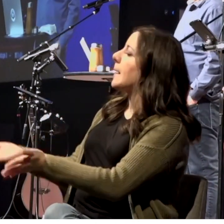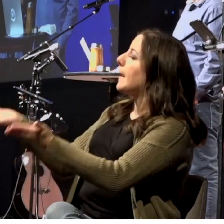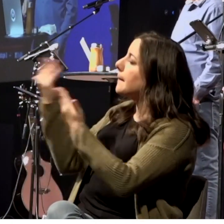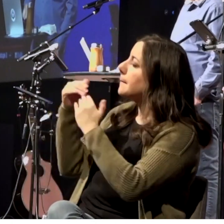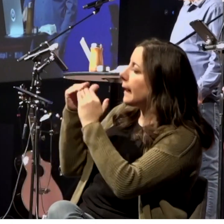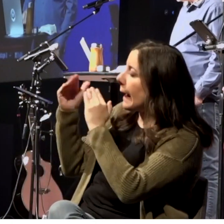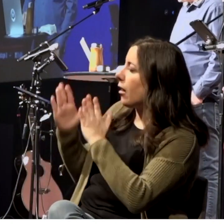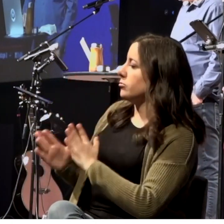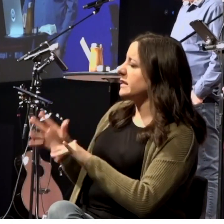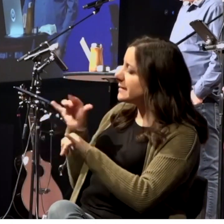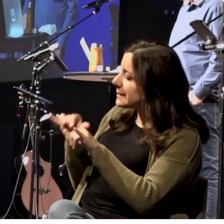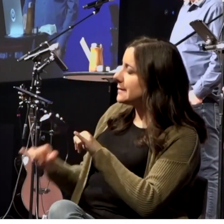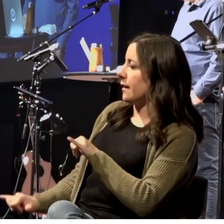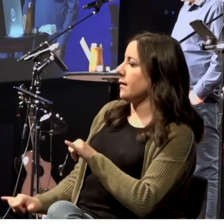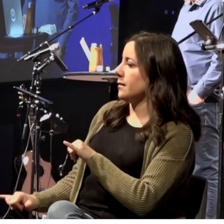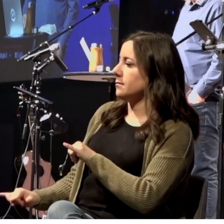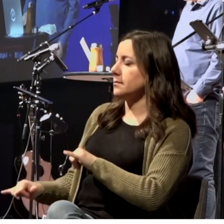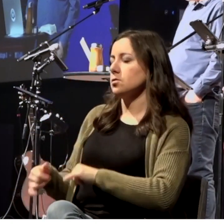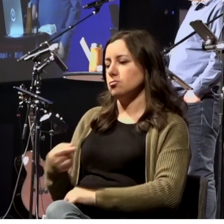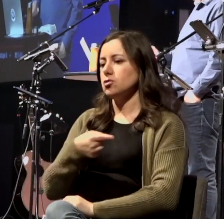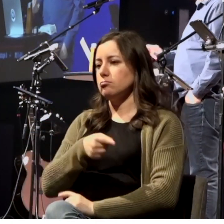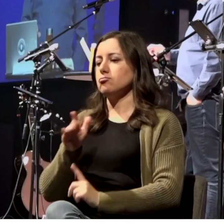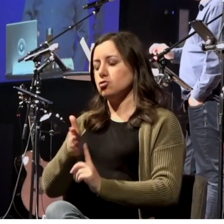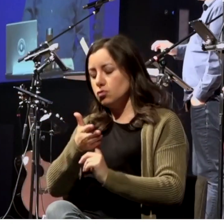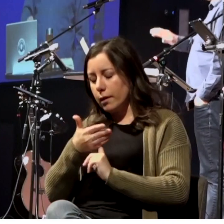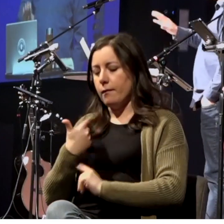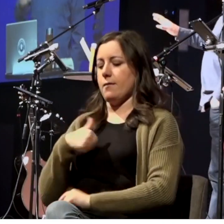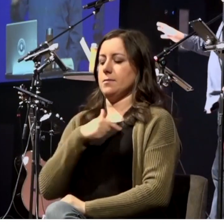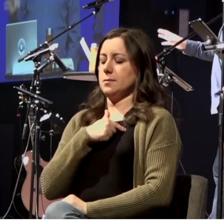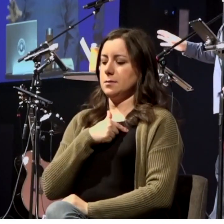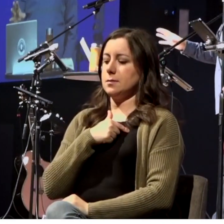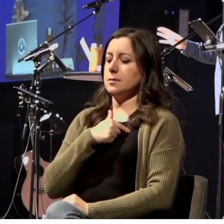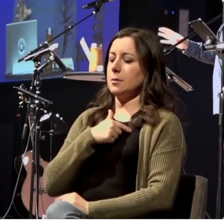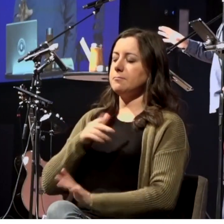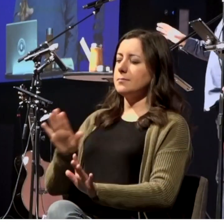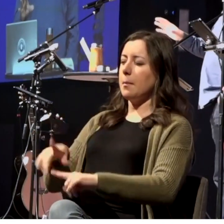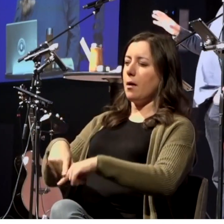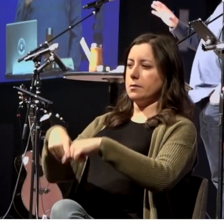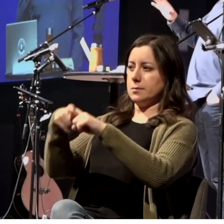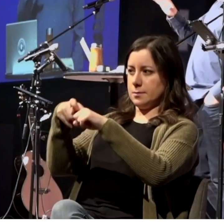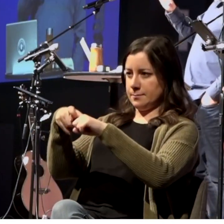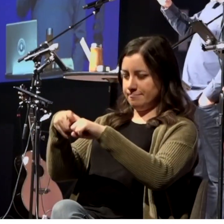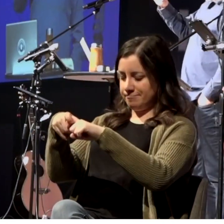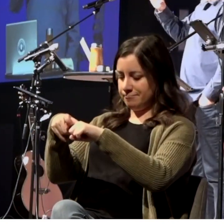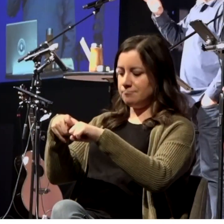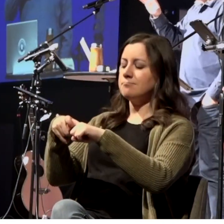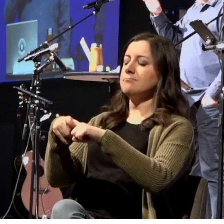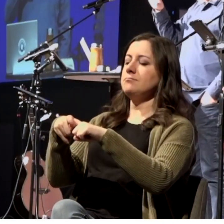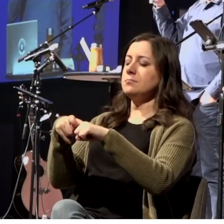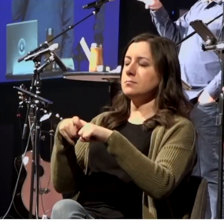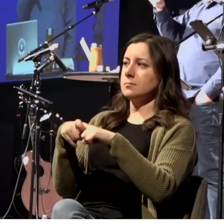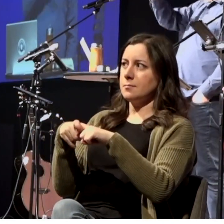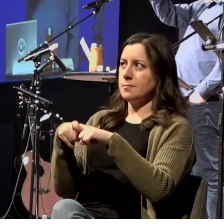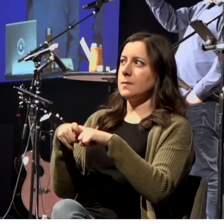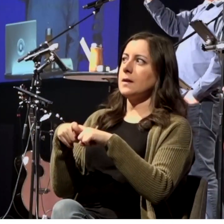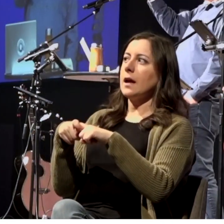persuaded us. Now, let's hit the pause button right here. And just, let's kind of summarize.